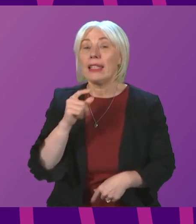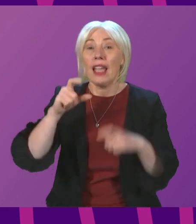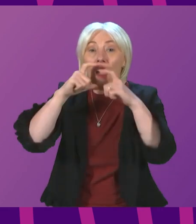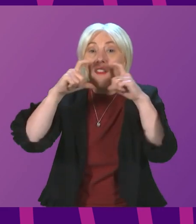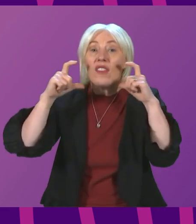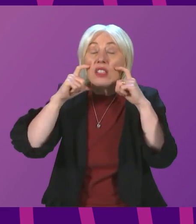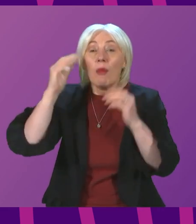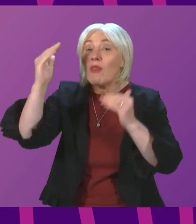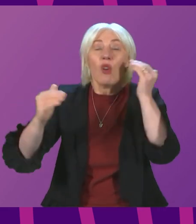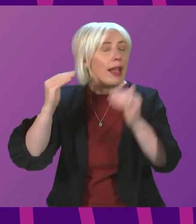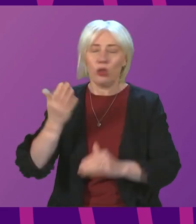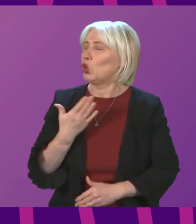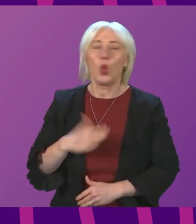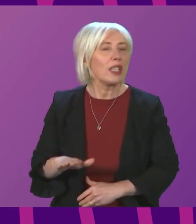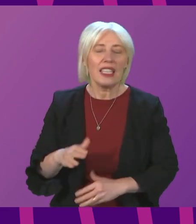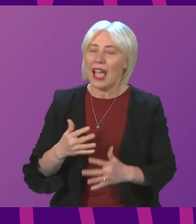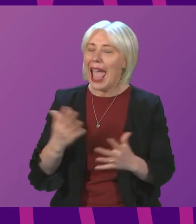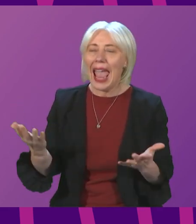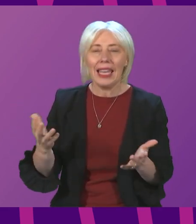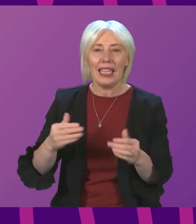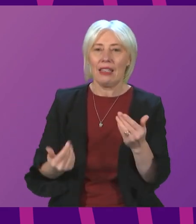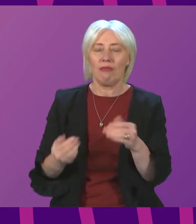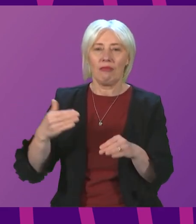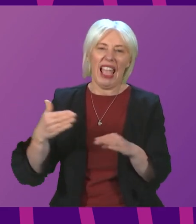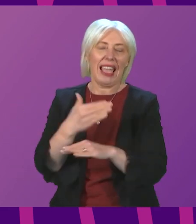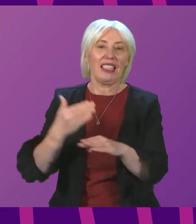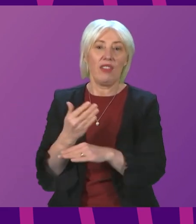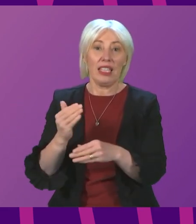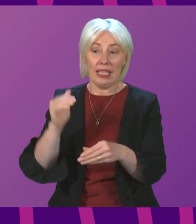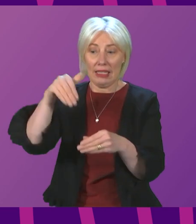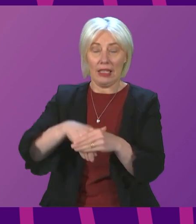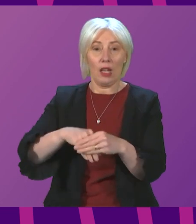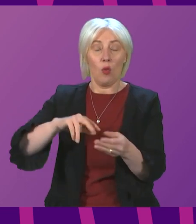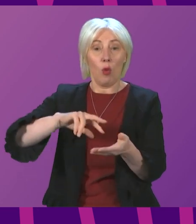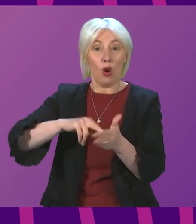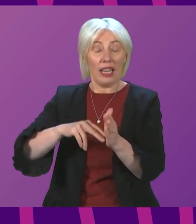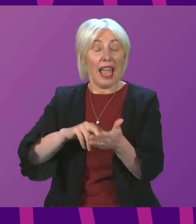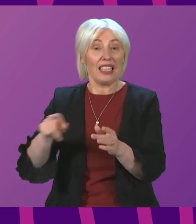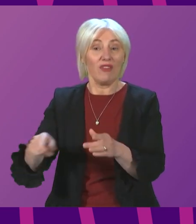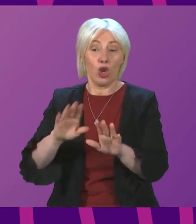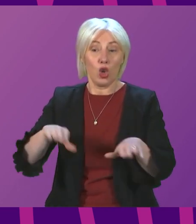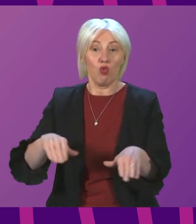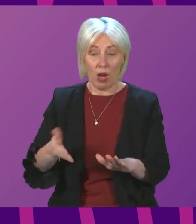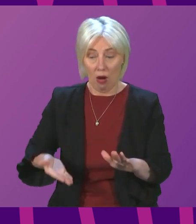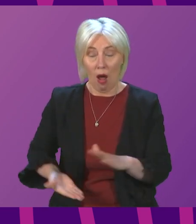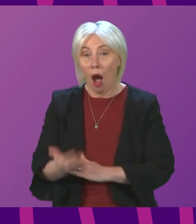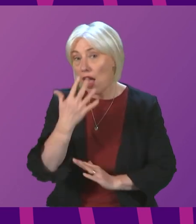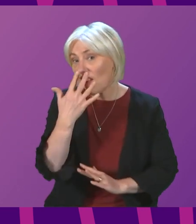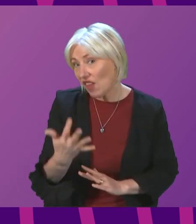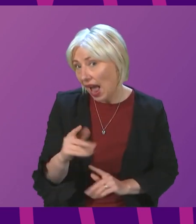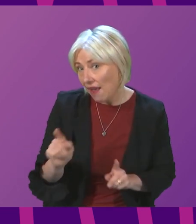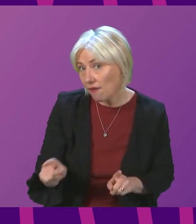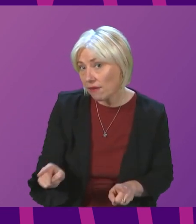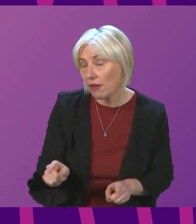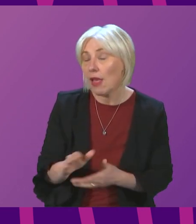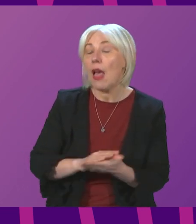for any adult taking part in organised activities when they are directly interacting with children under the age of five. This change will bring the guidance